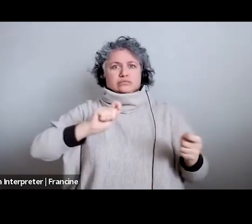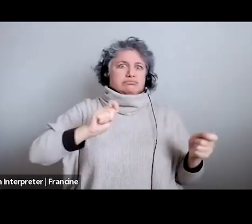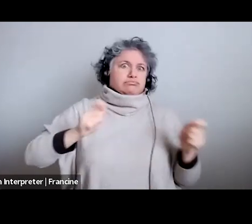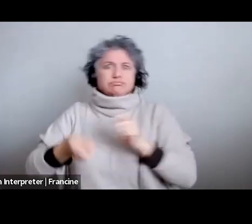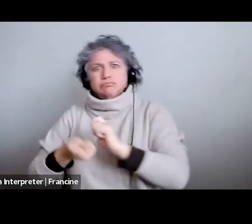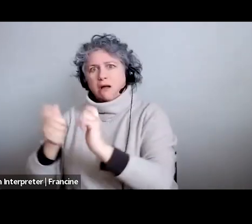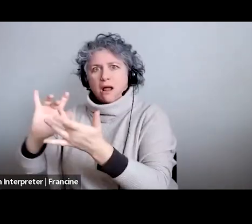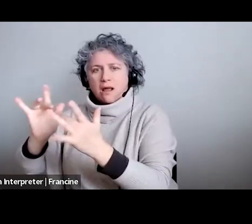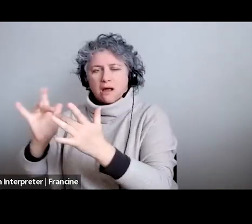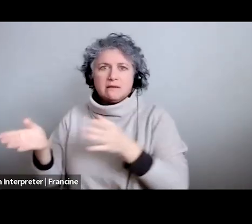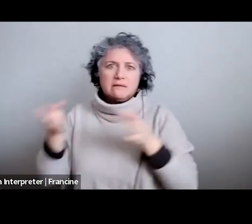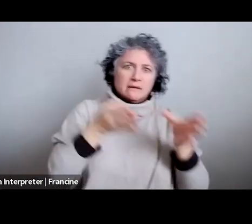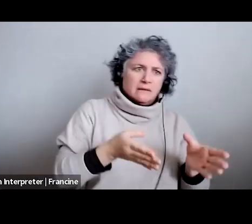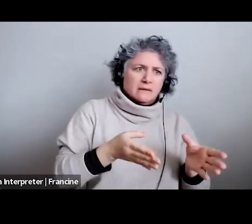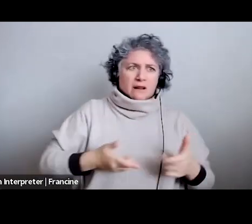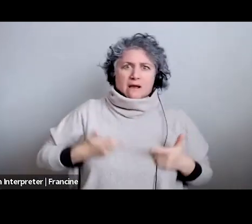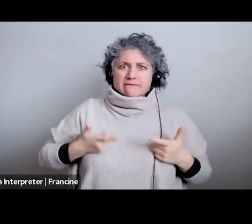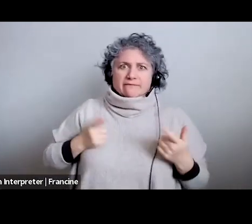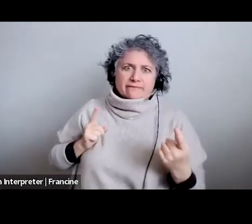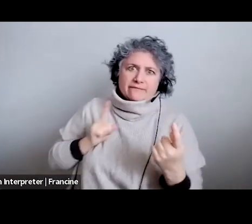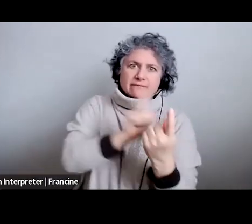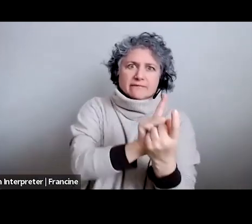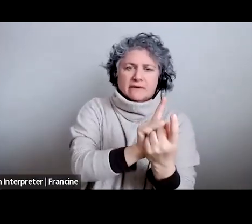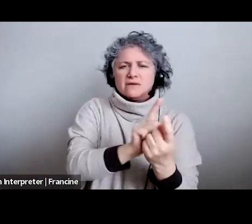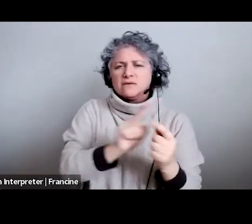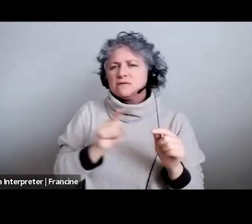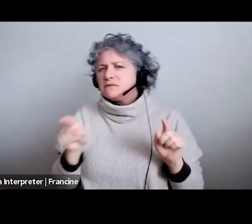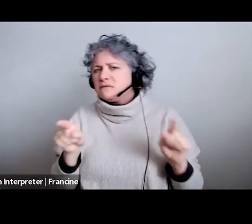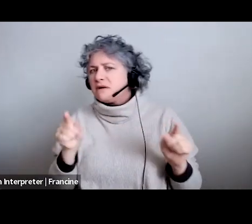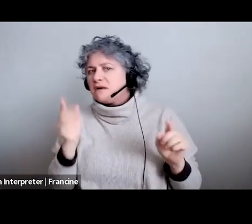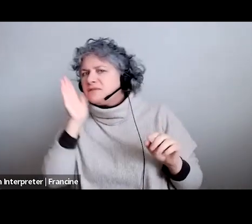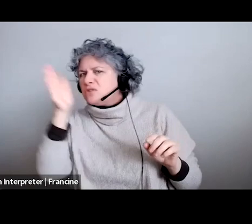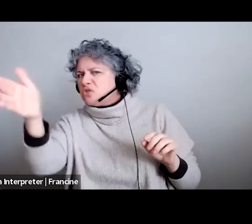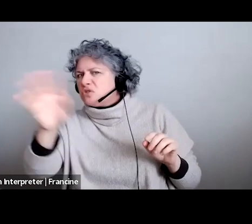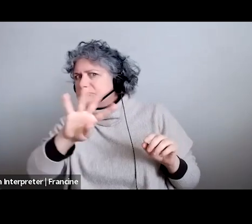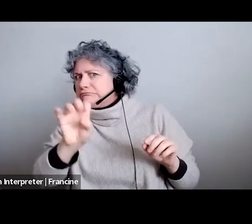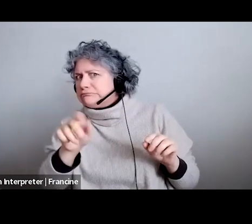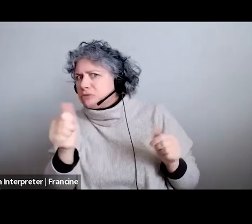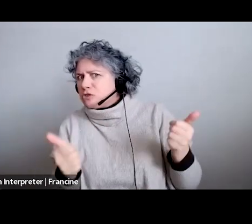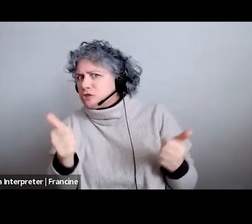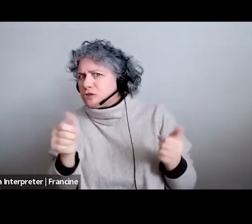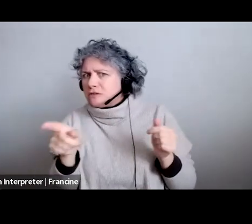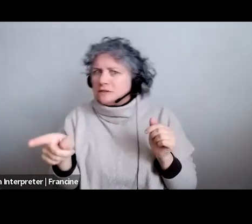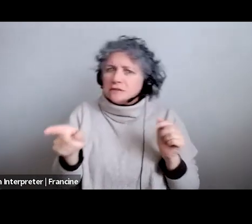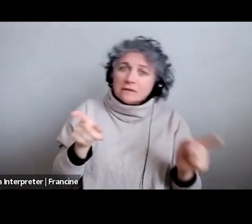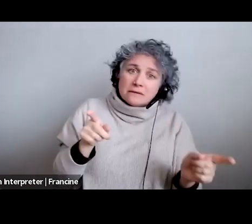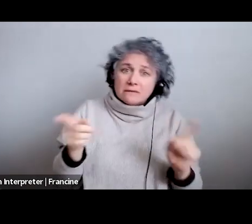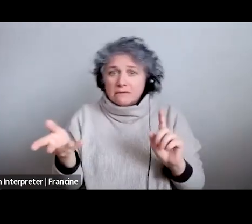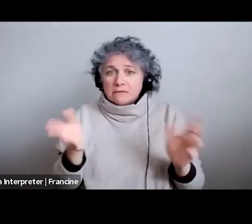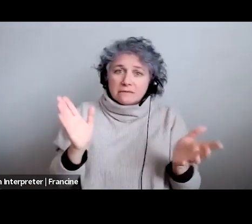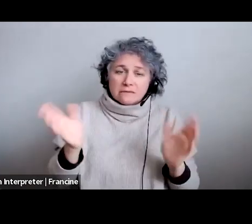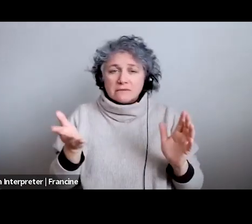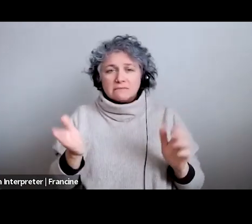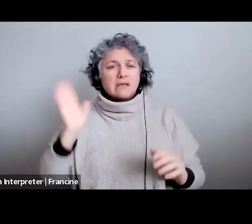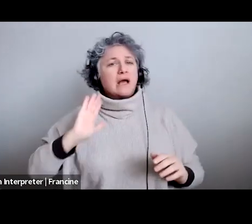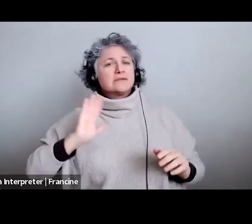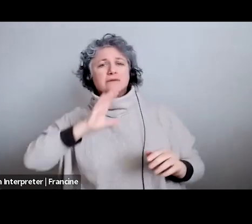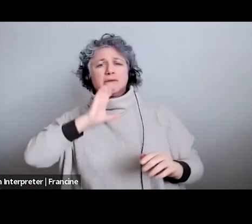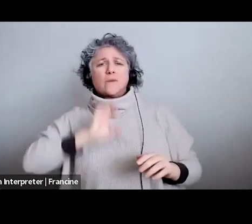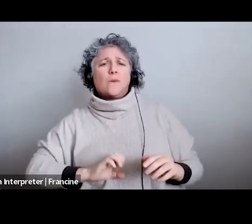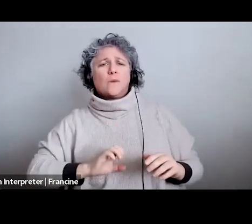how do you think we're looking in terms of uh eventually shifting back to what was familiar